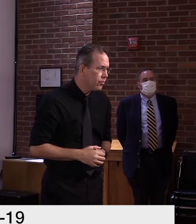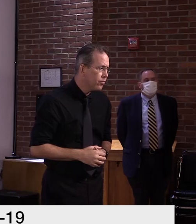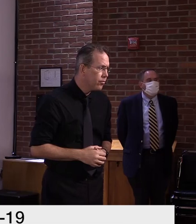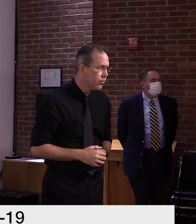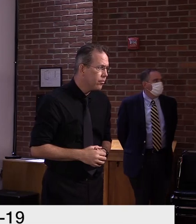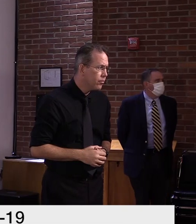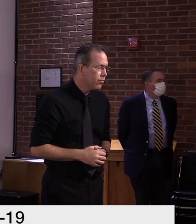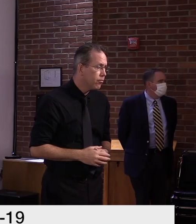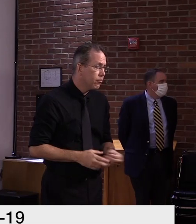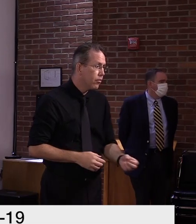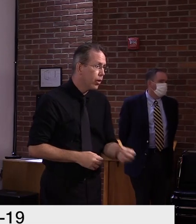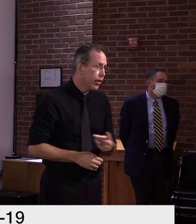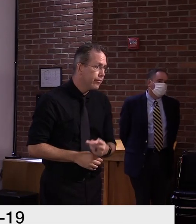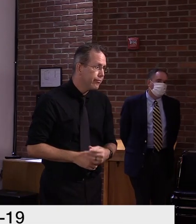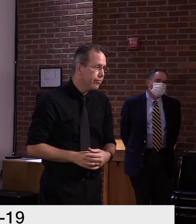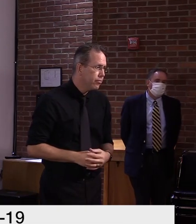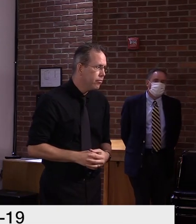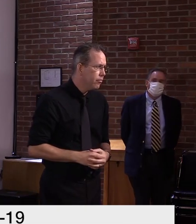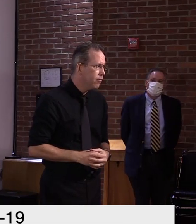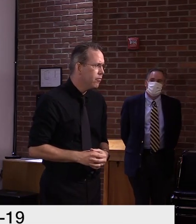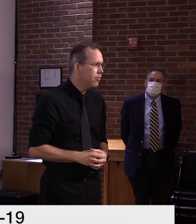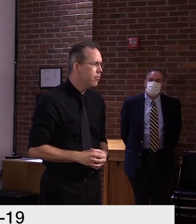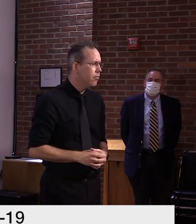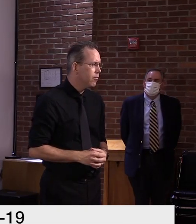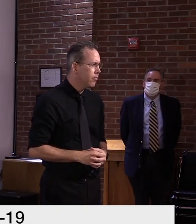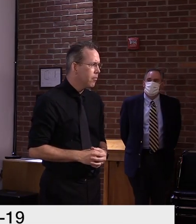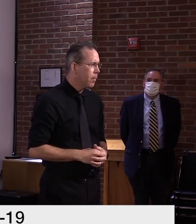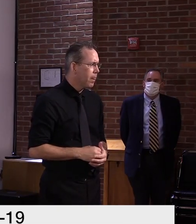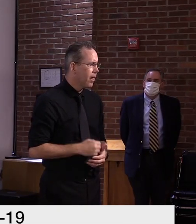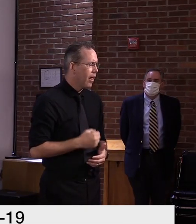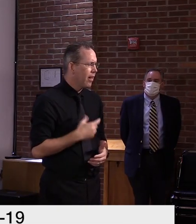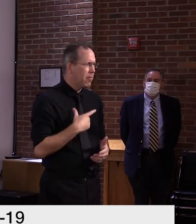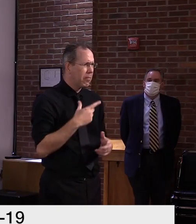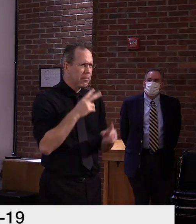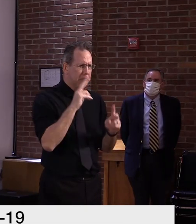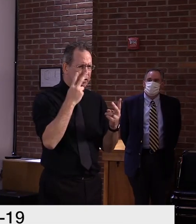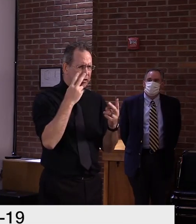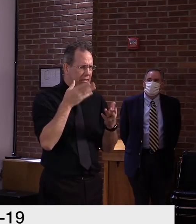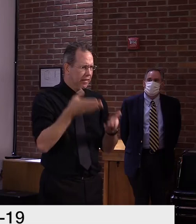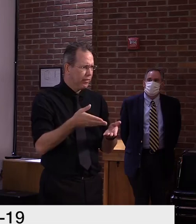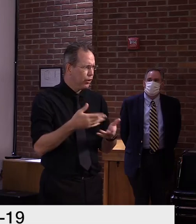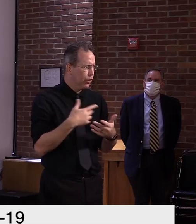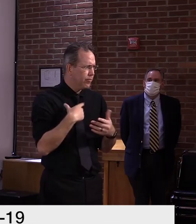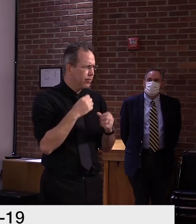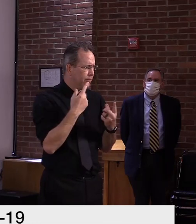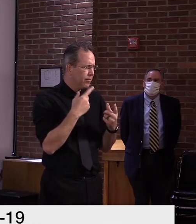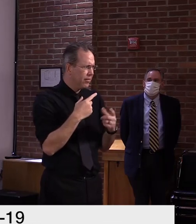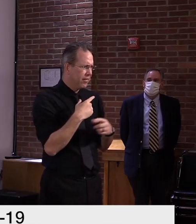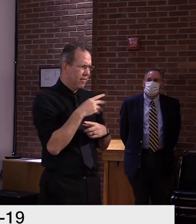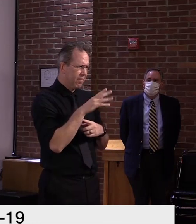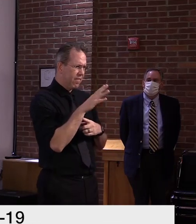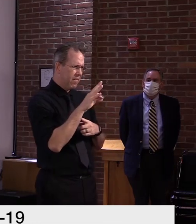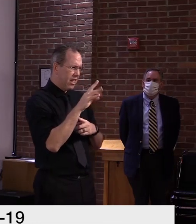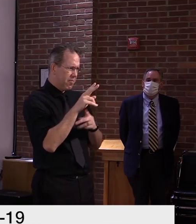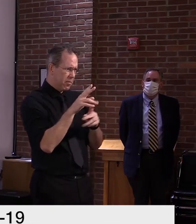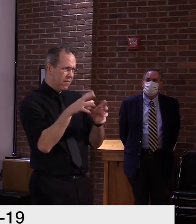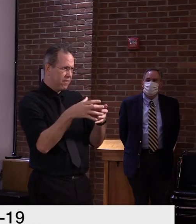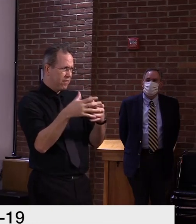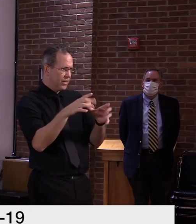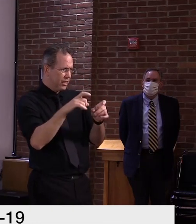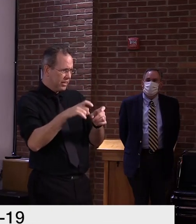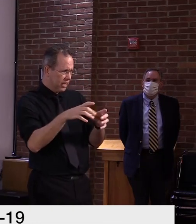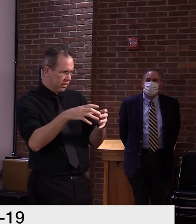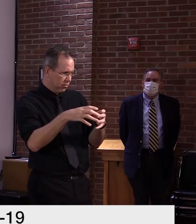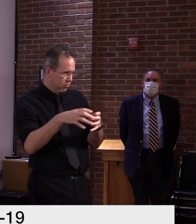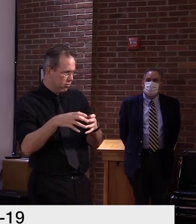Okay. I, I, I guess I was misunderstood, under the misimpression that, um, that all 59 had been tested and that the results just were not coming